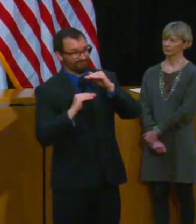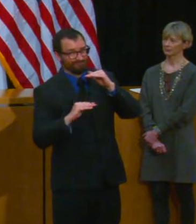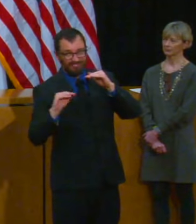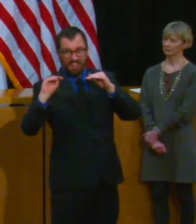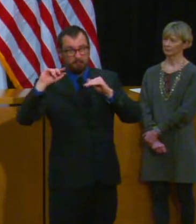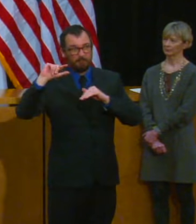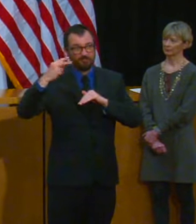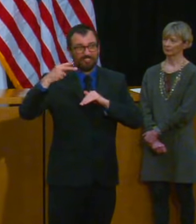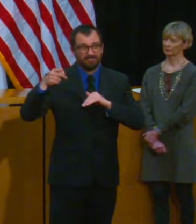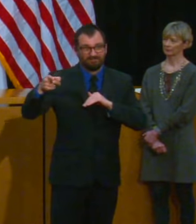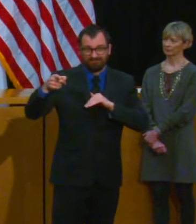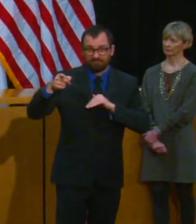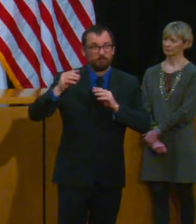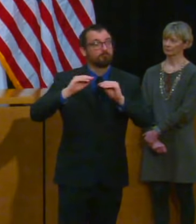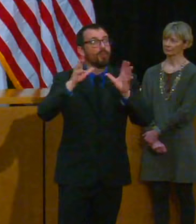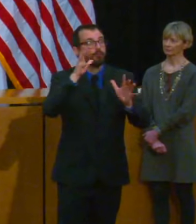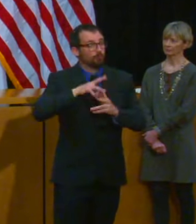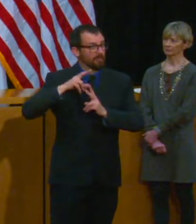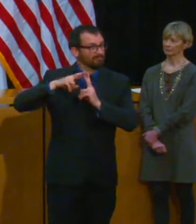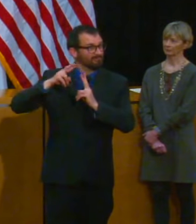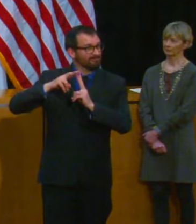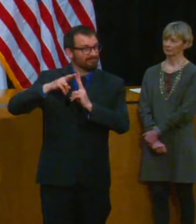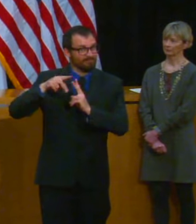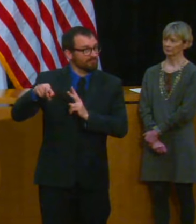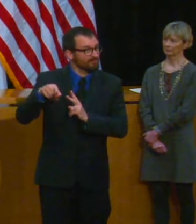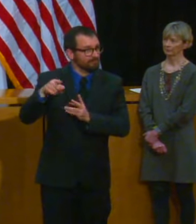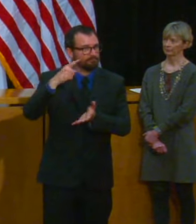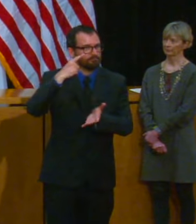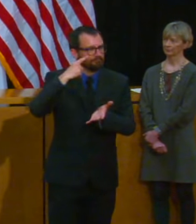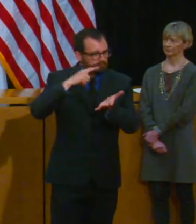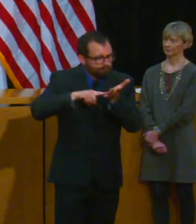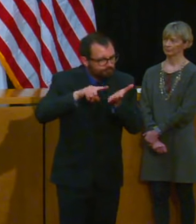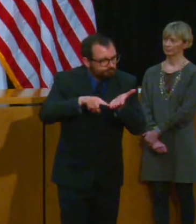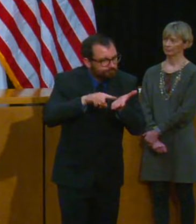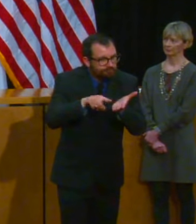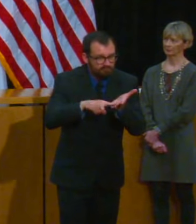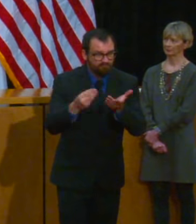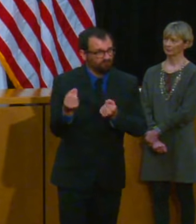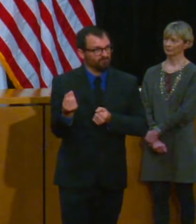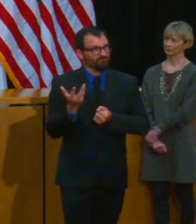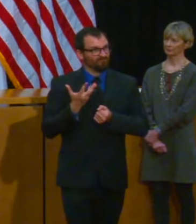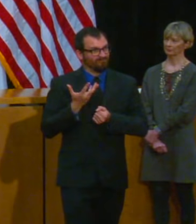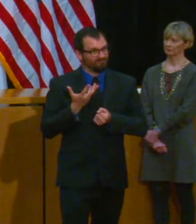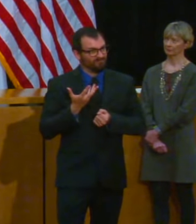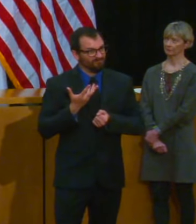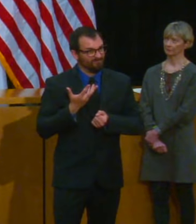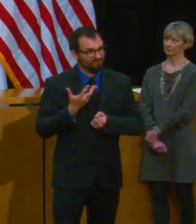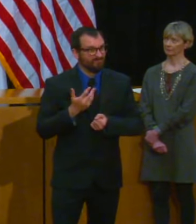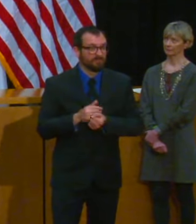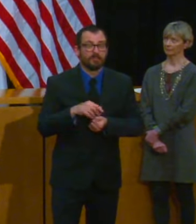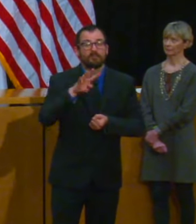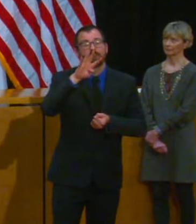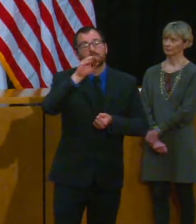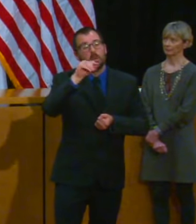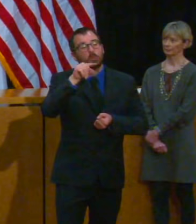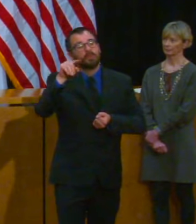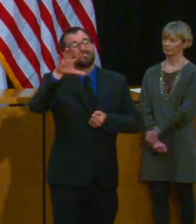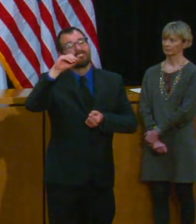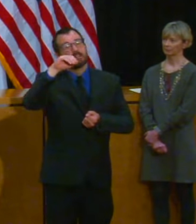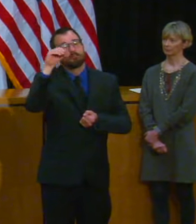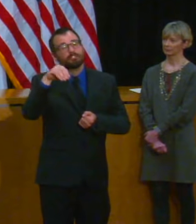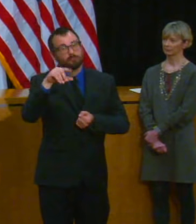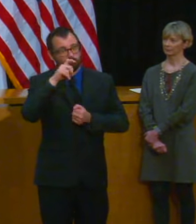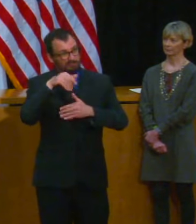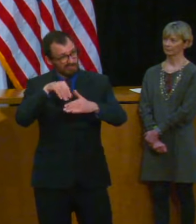and most of the other hospital folks will tell you that somewhere between 40 and 50% of all of their hospital days for COVID